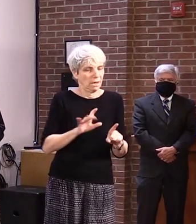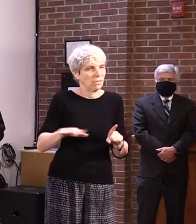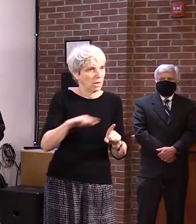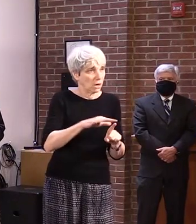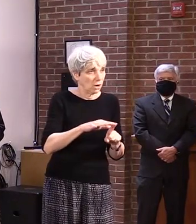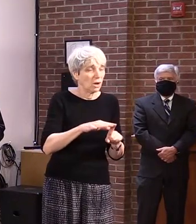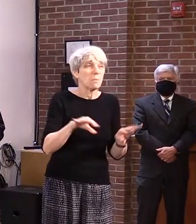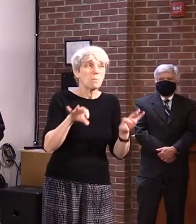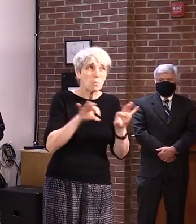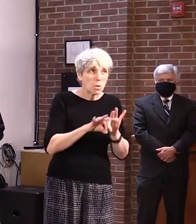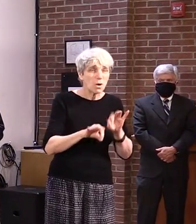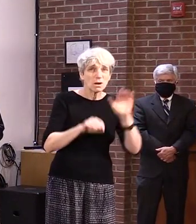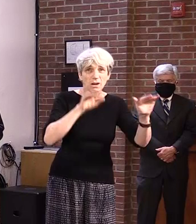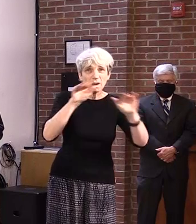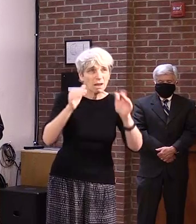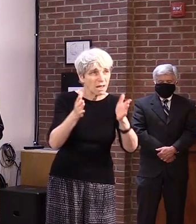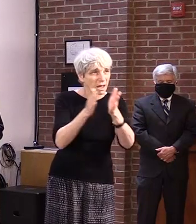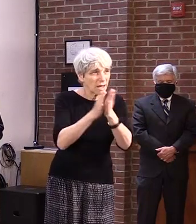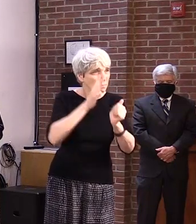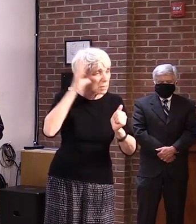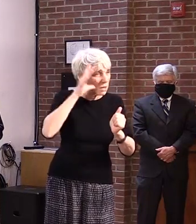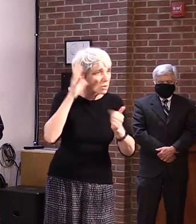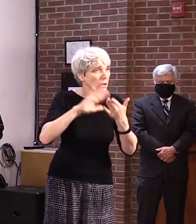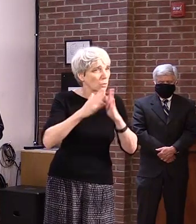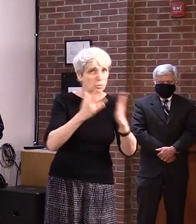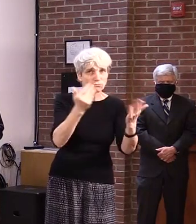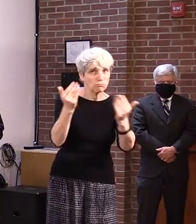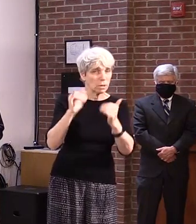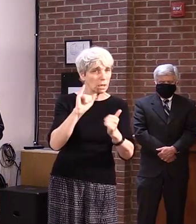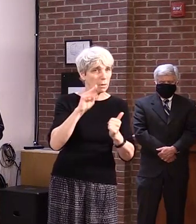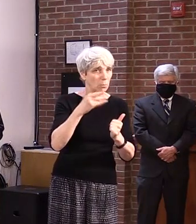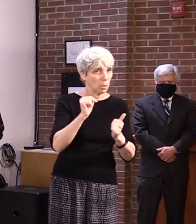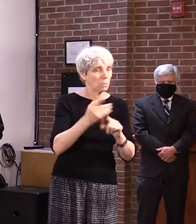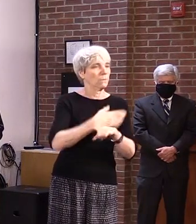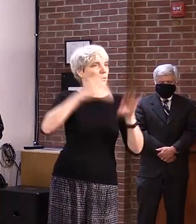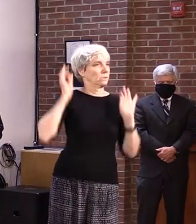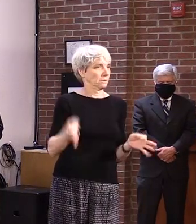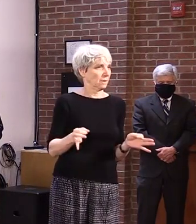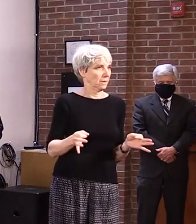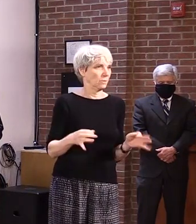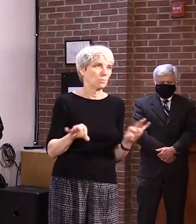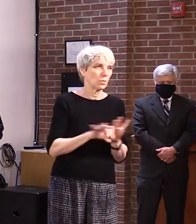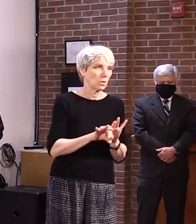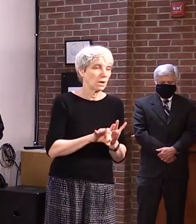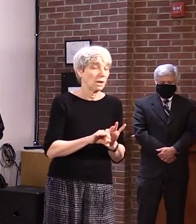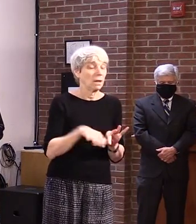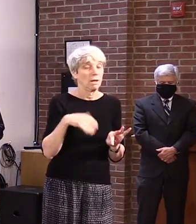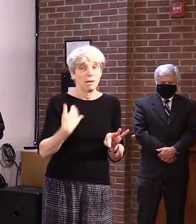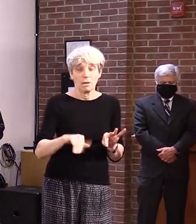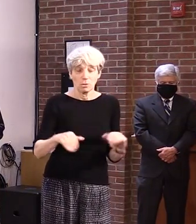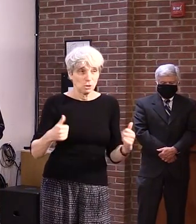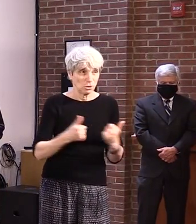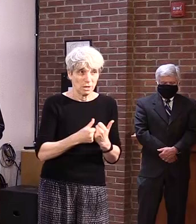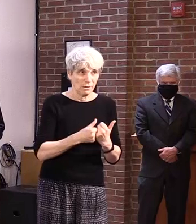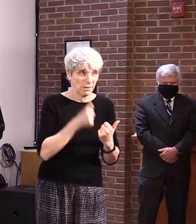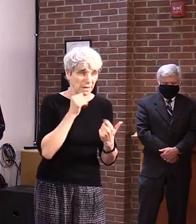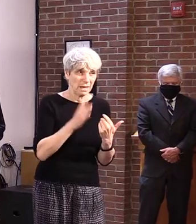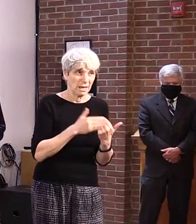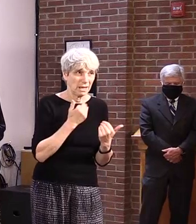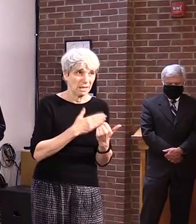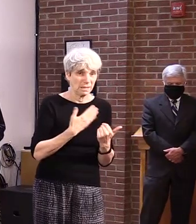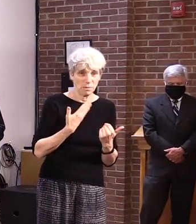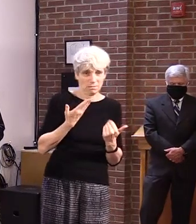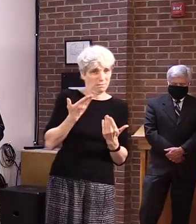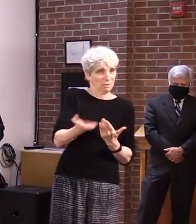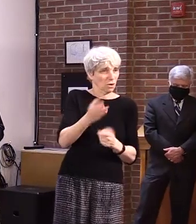the input and perspectives of their communities. This is incredibly challenging work, but as demonstrated by the work of Rutland City,